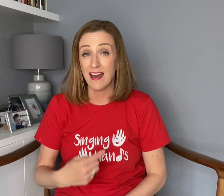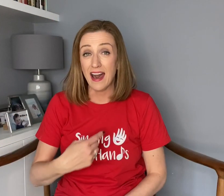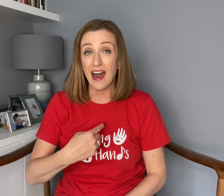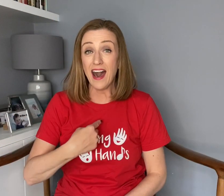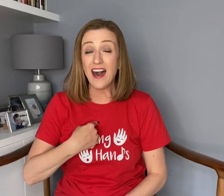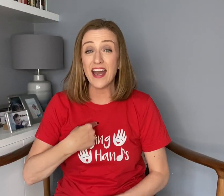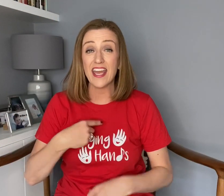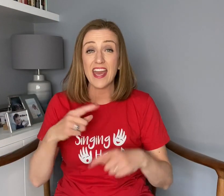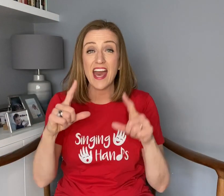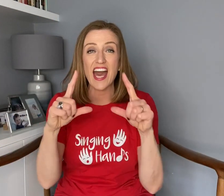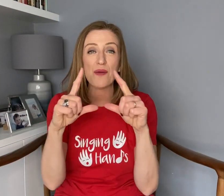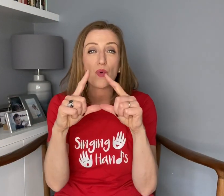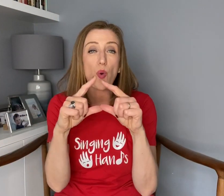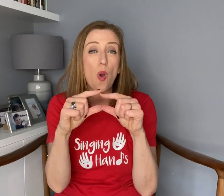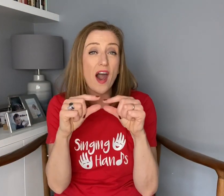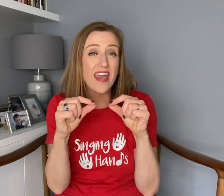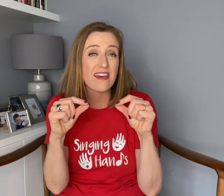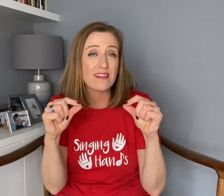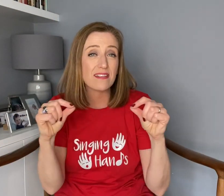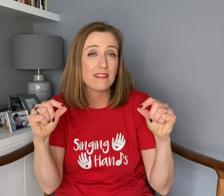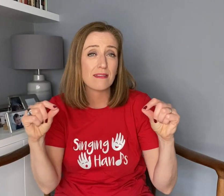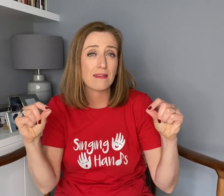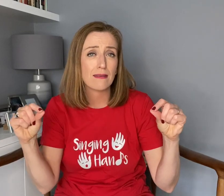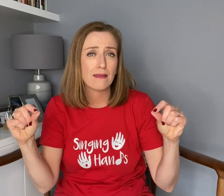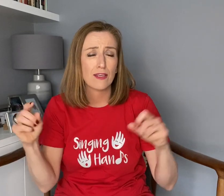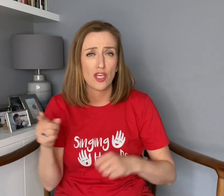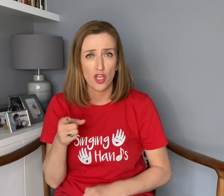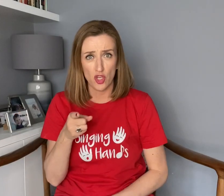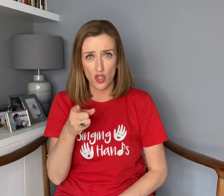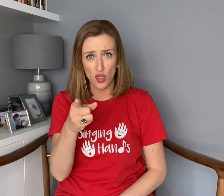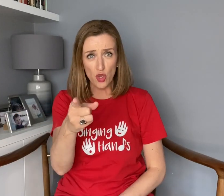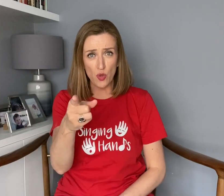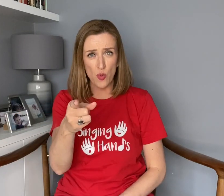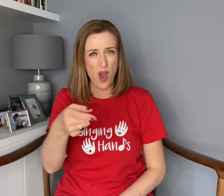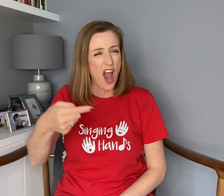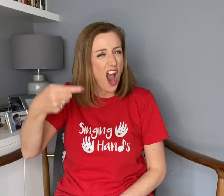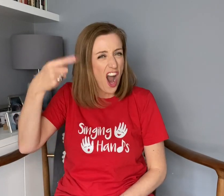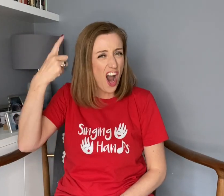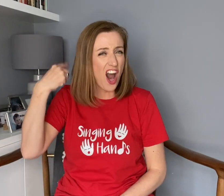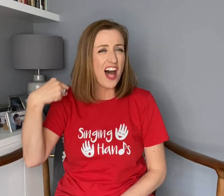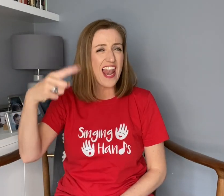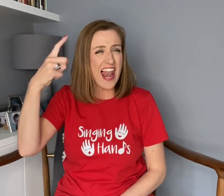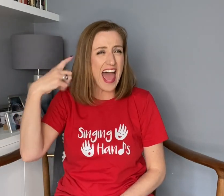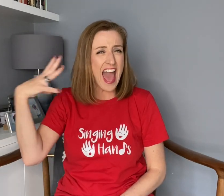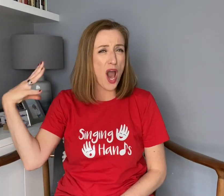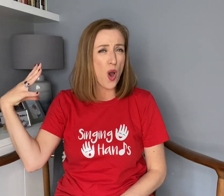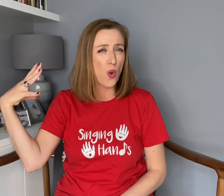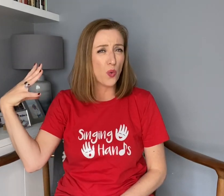I am quiet. You are loud. cold.